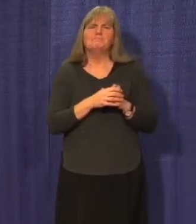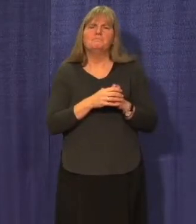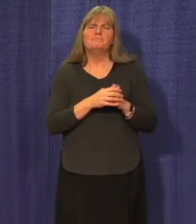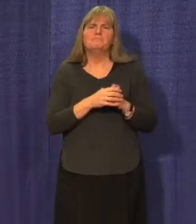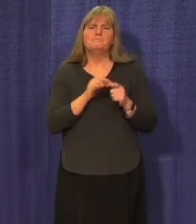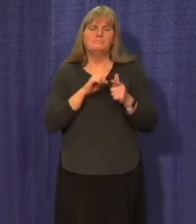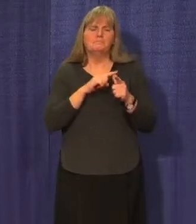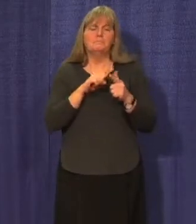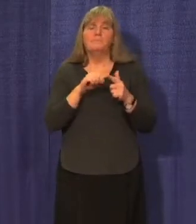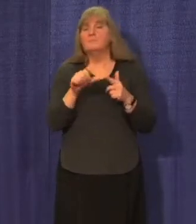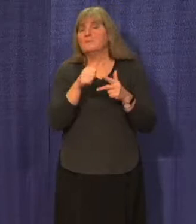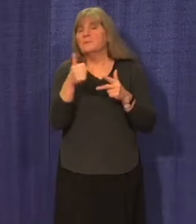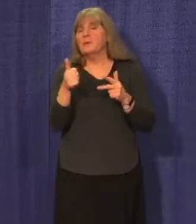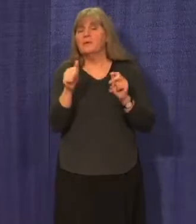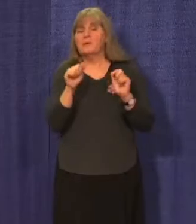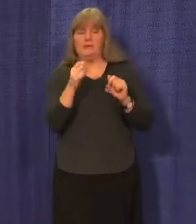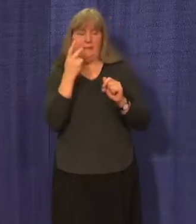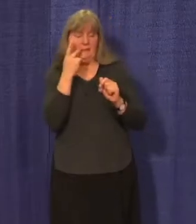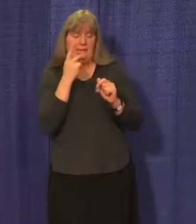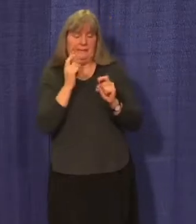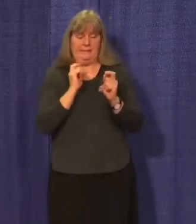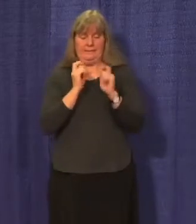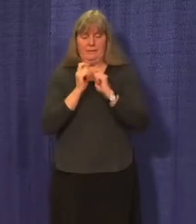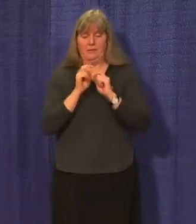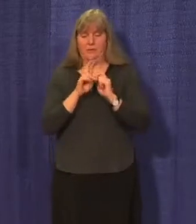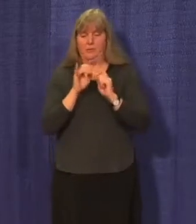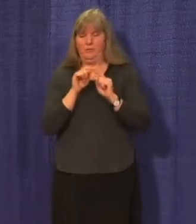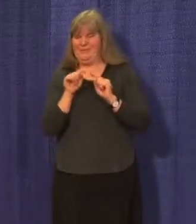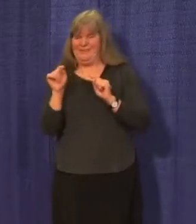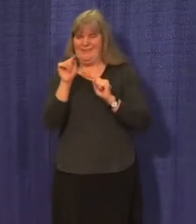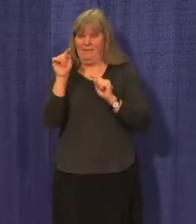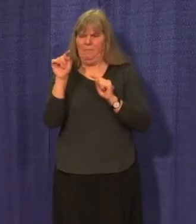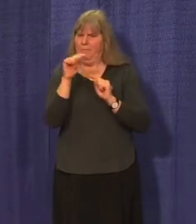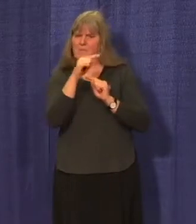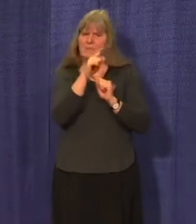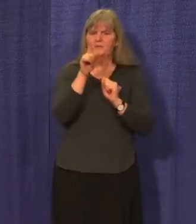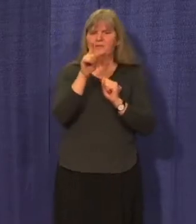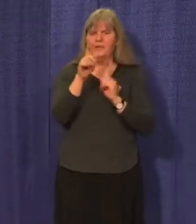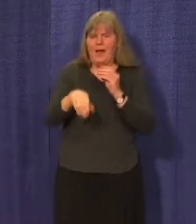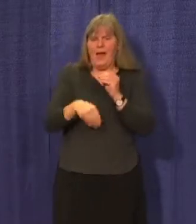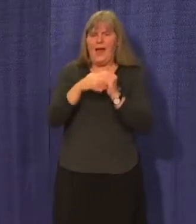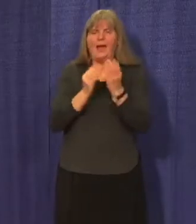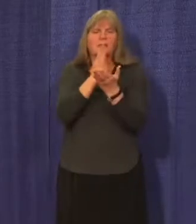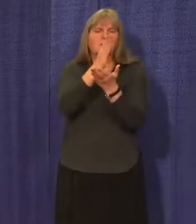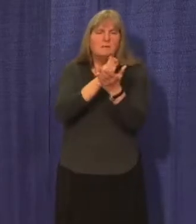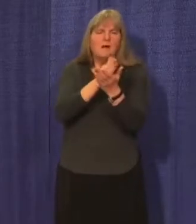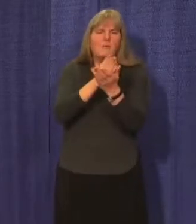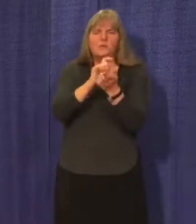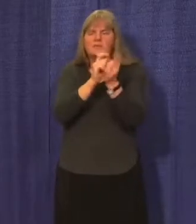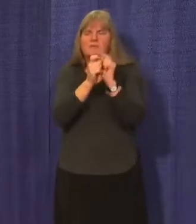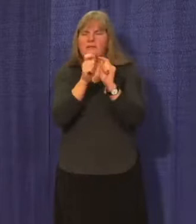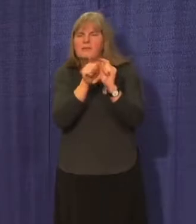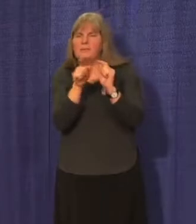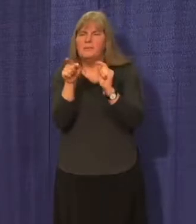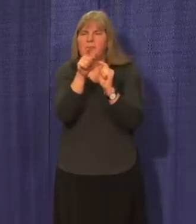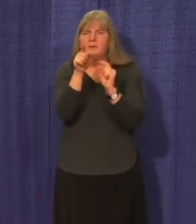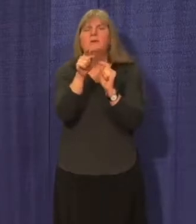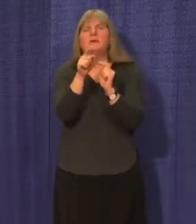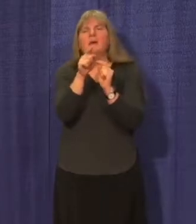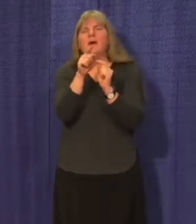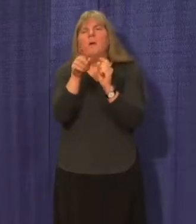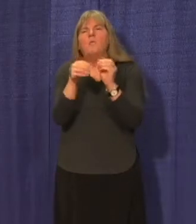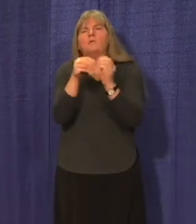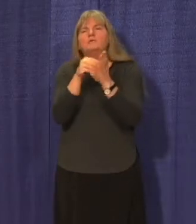In other cases, we are able to make an adjustment to a route to add a stop or to reroute the bus to accommodate an